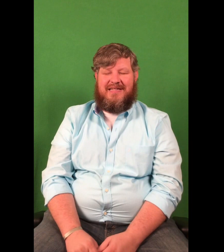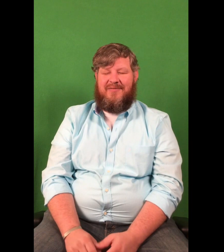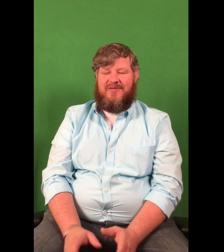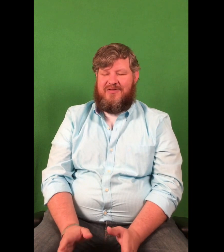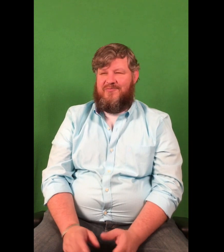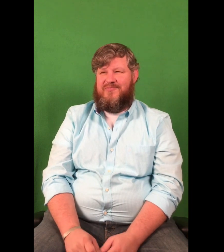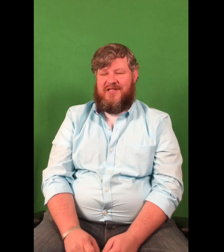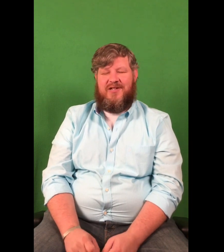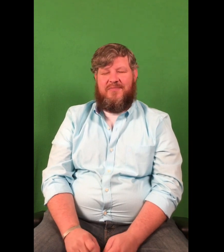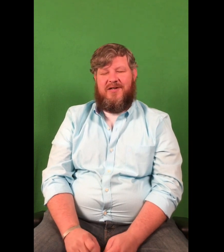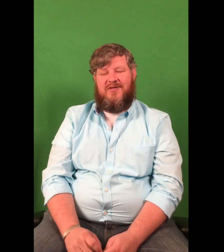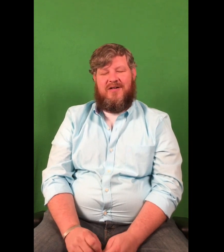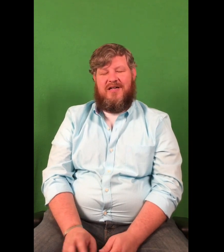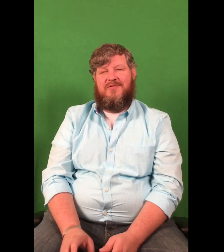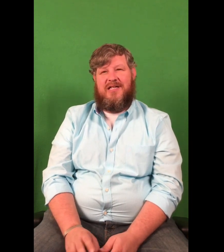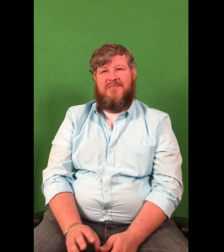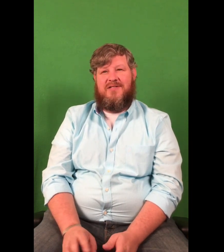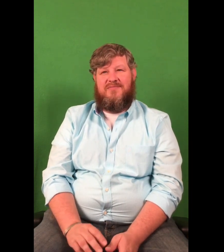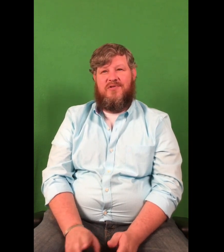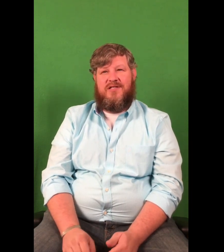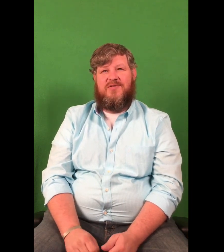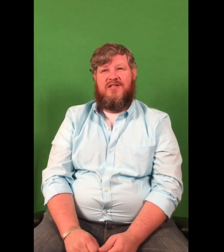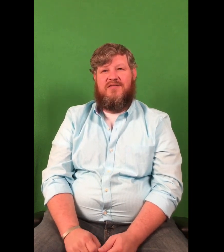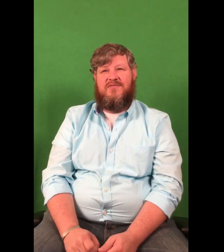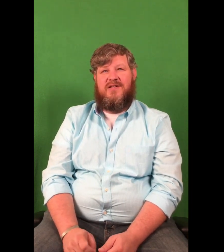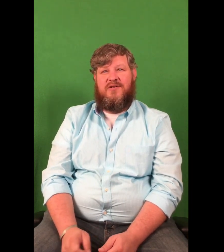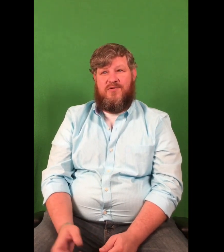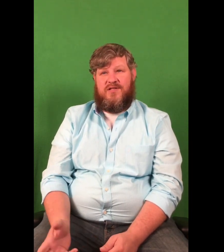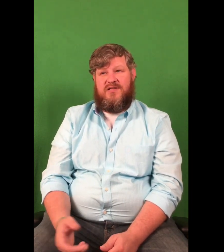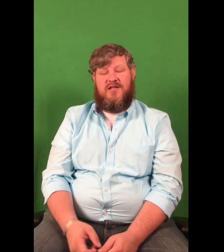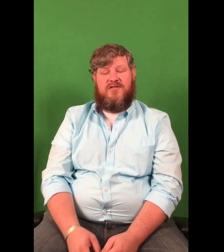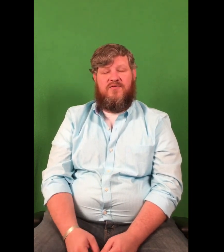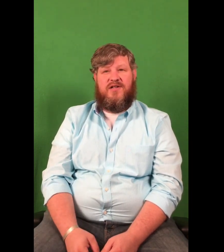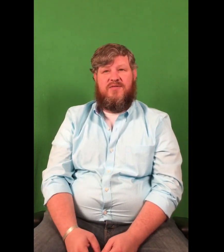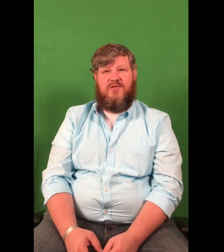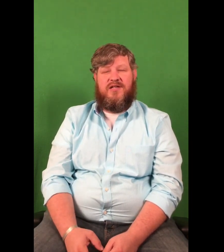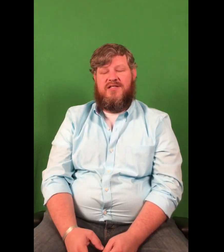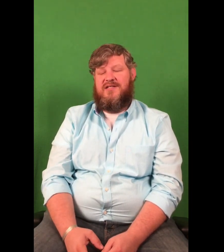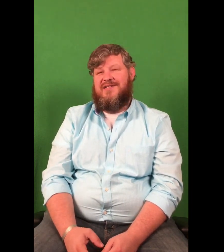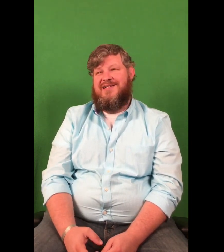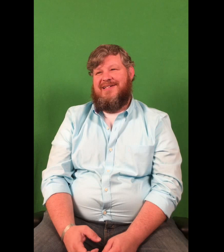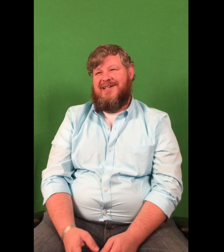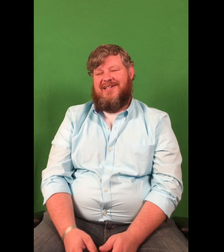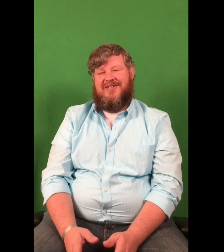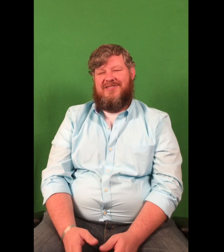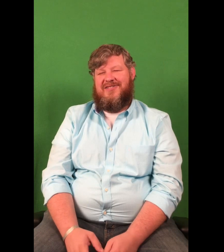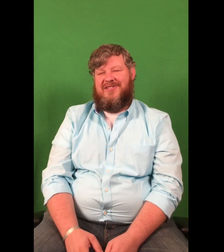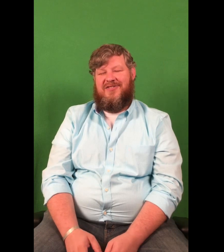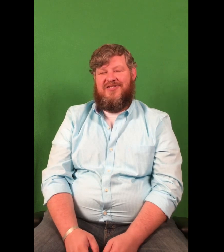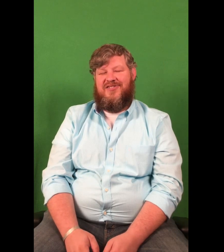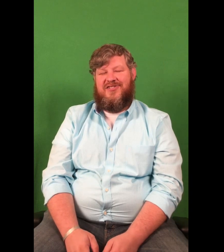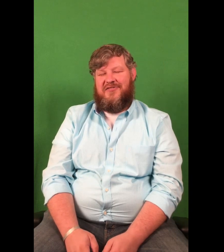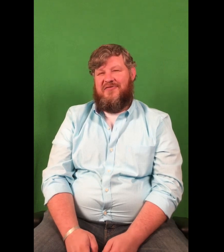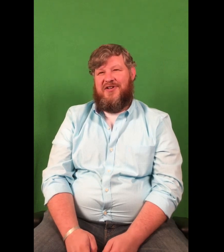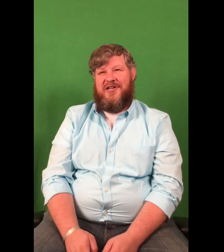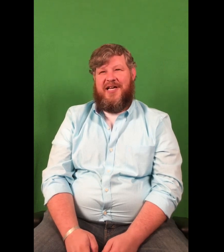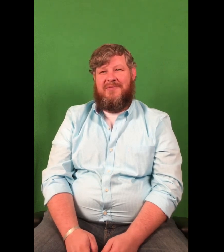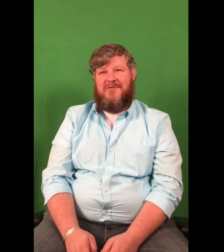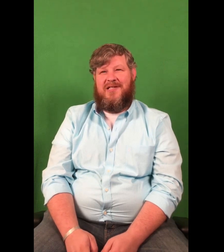I did go up there a couple times to bring some stuff with some friends, blankets, and, you know, it's interesting to see fear in animals